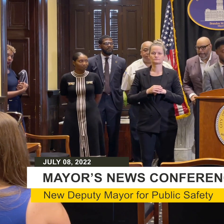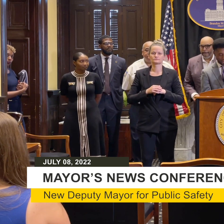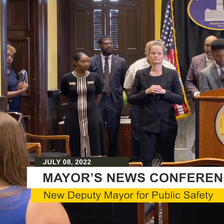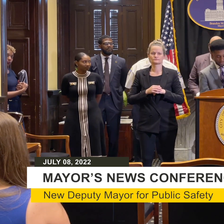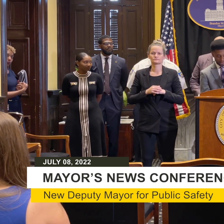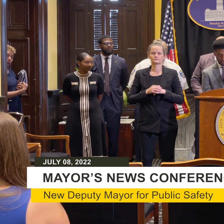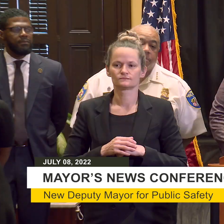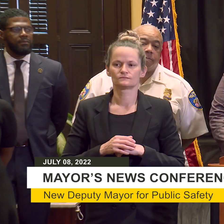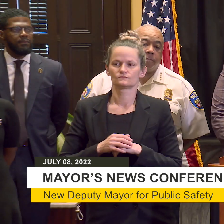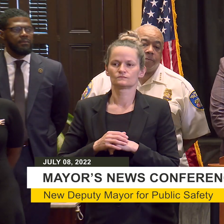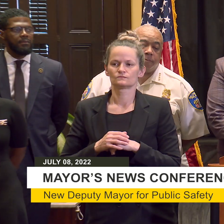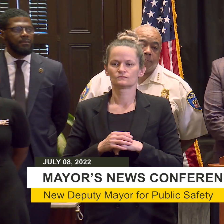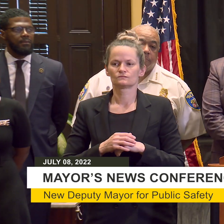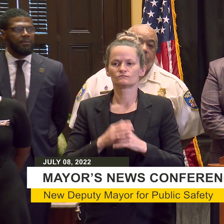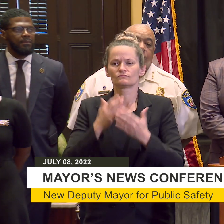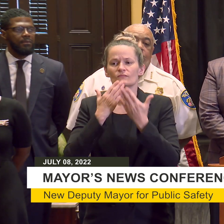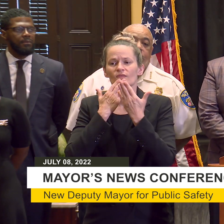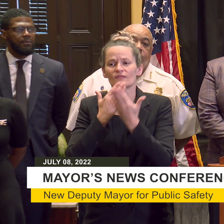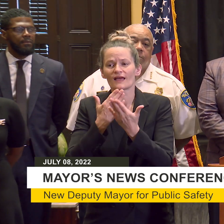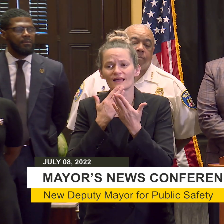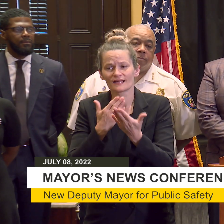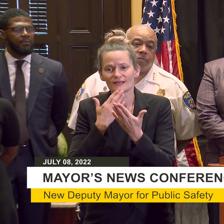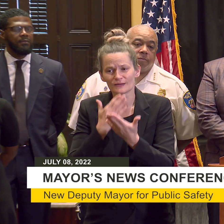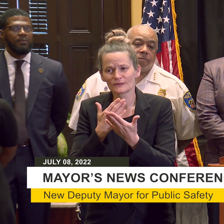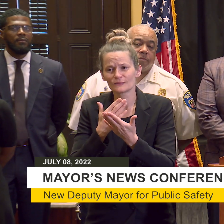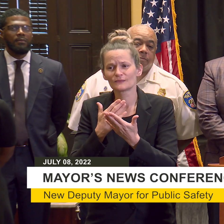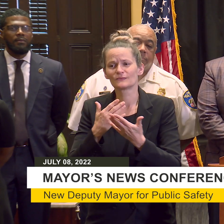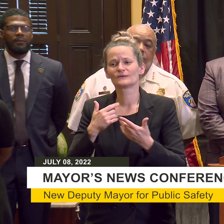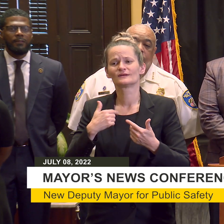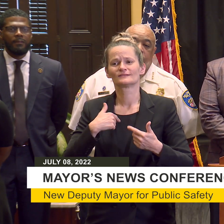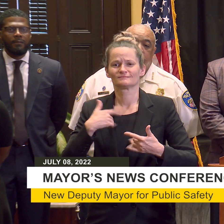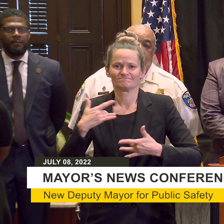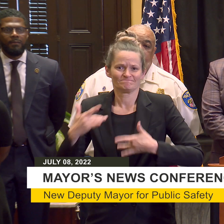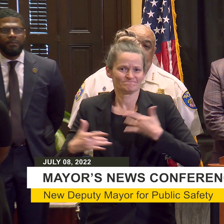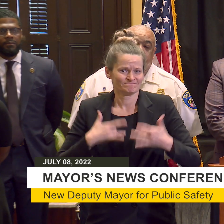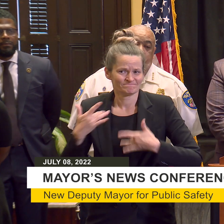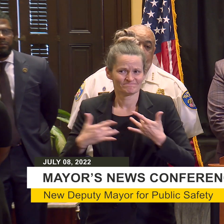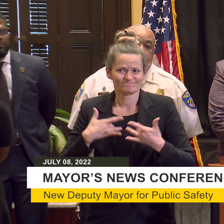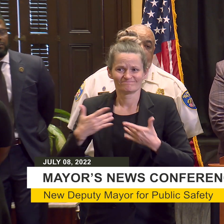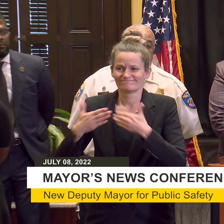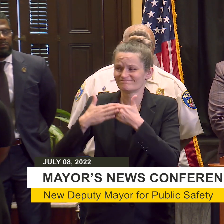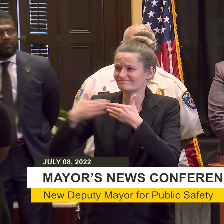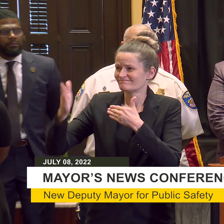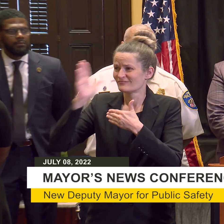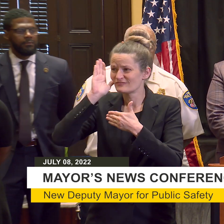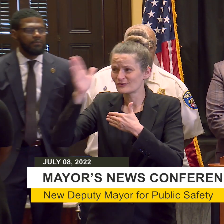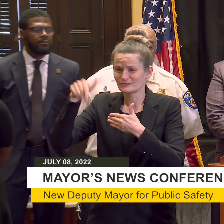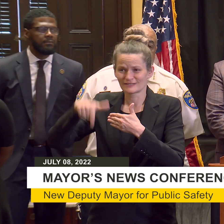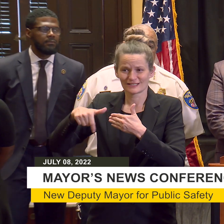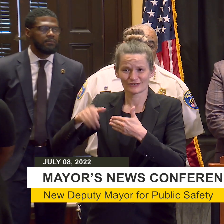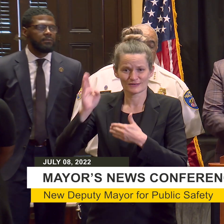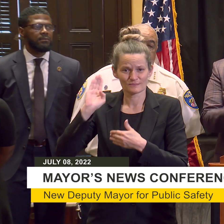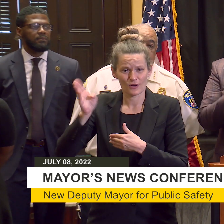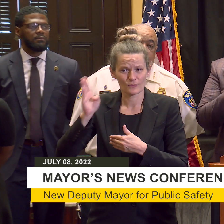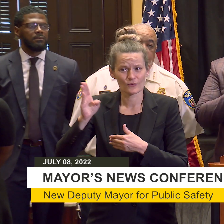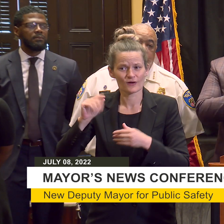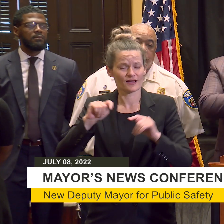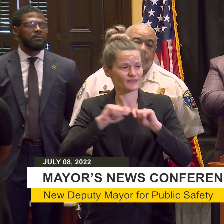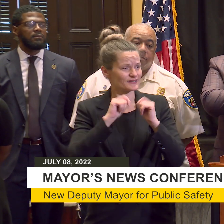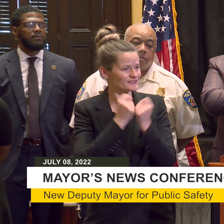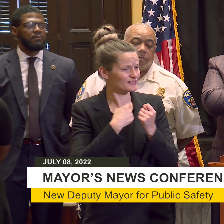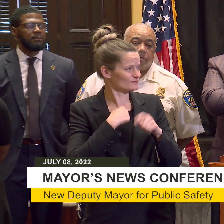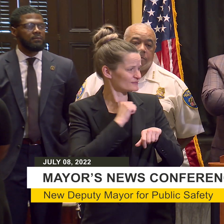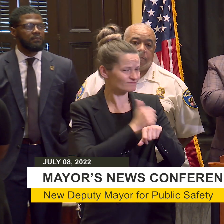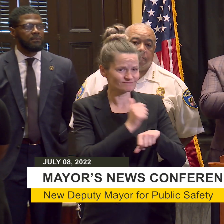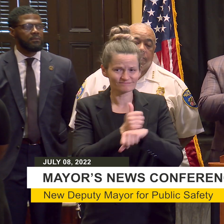Thank you, Tony. And I too am excited about what the future holds for Baltimore with the team that we've ascended. Before we